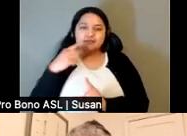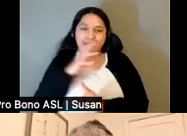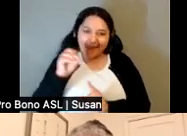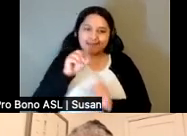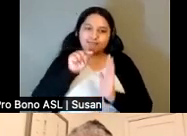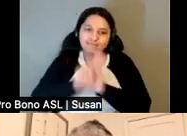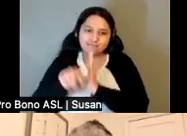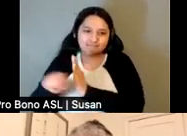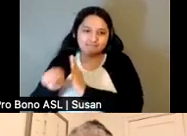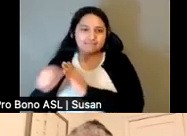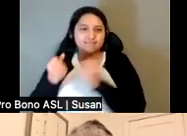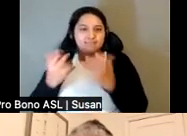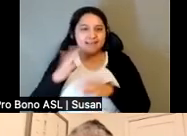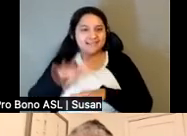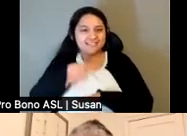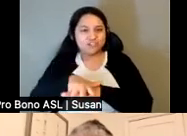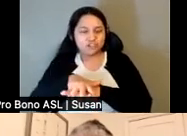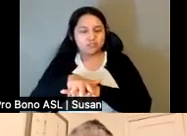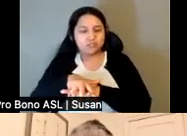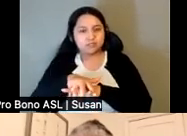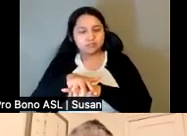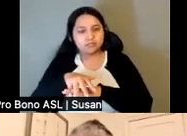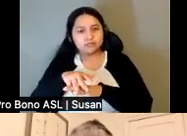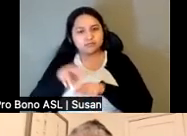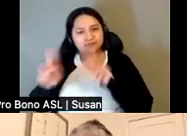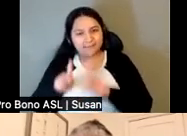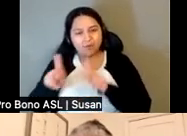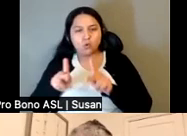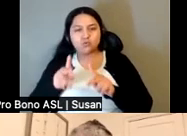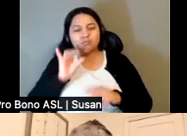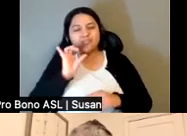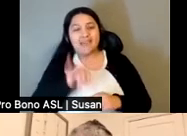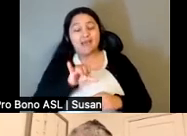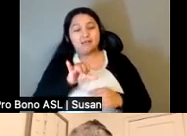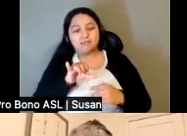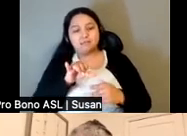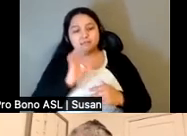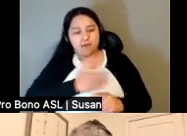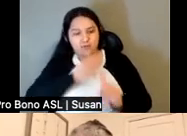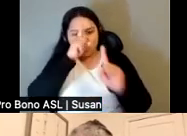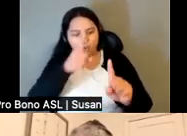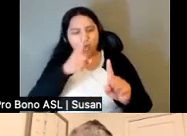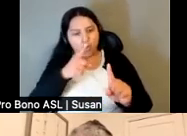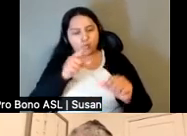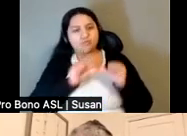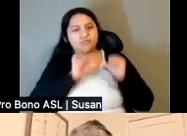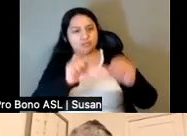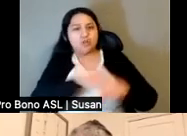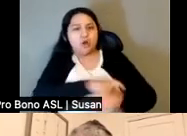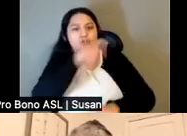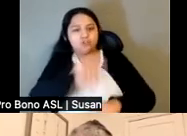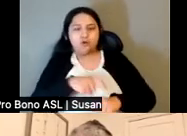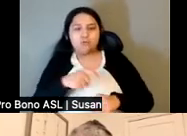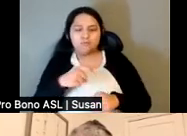indigenous descent. So that's a long-term project, which is one which helps to shape and define